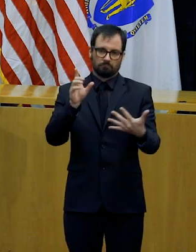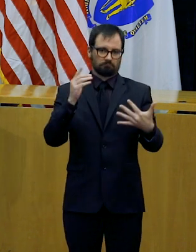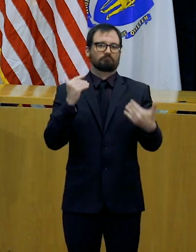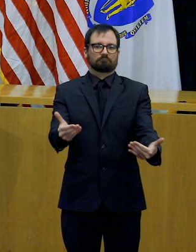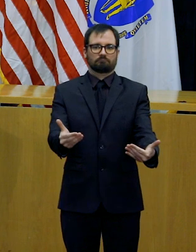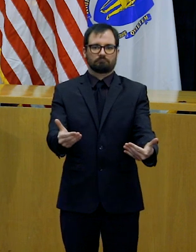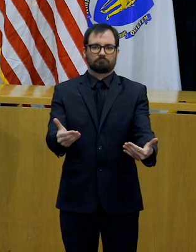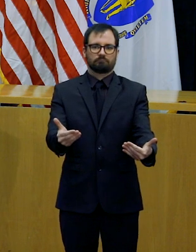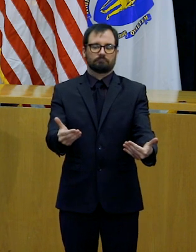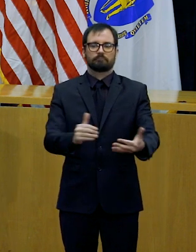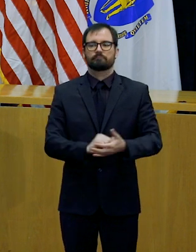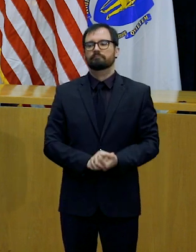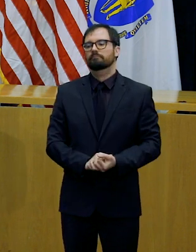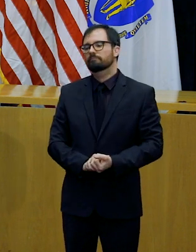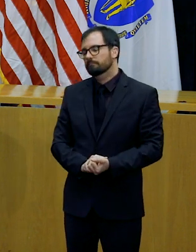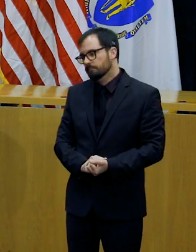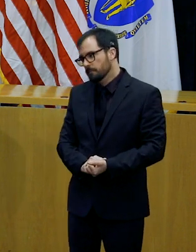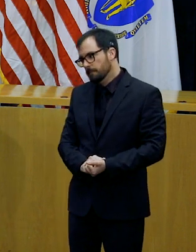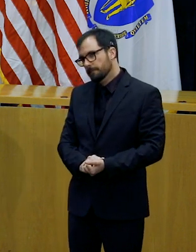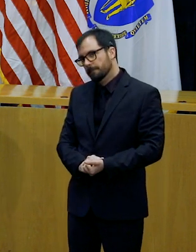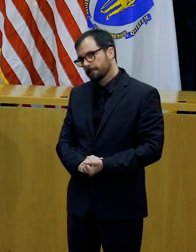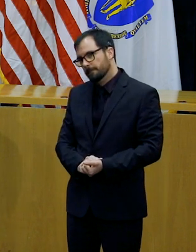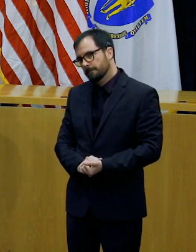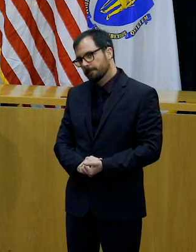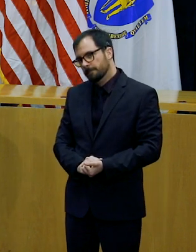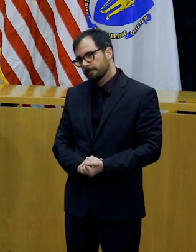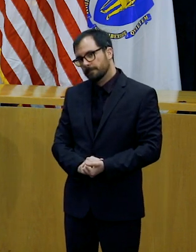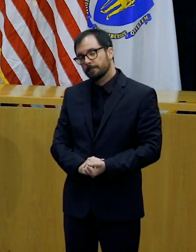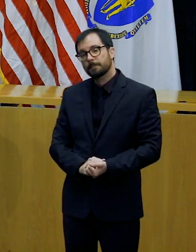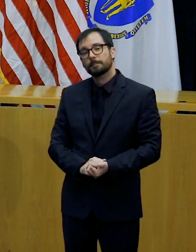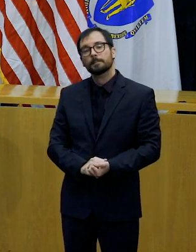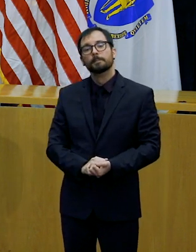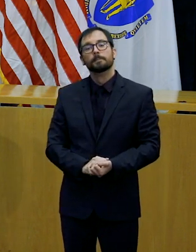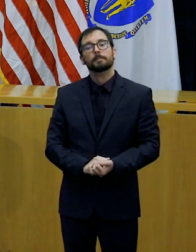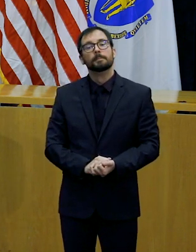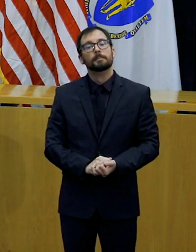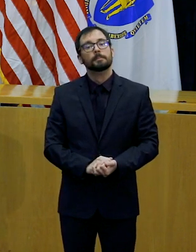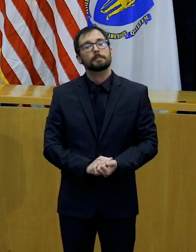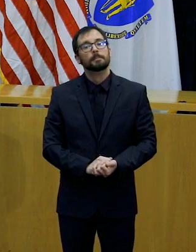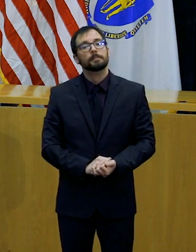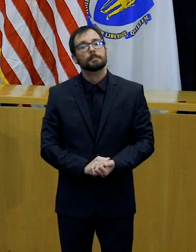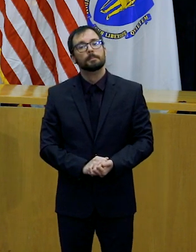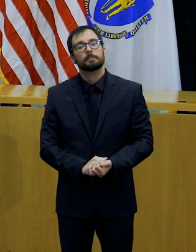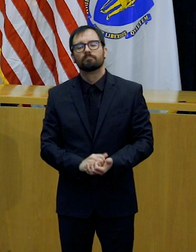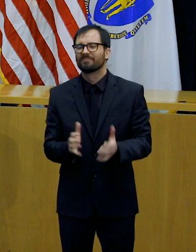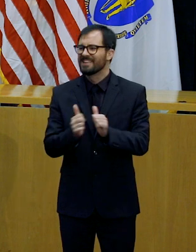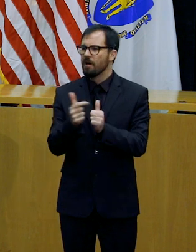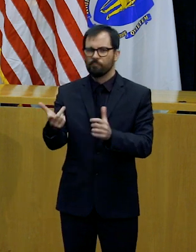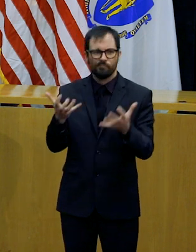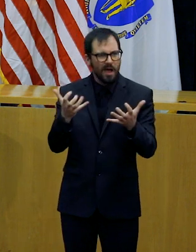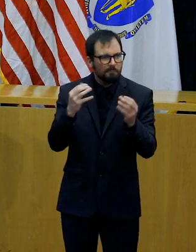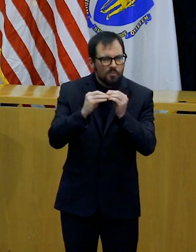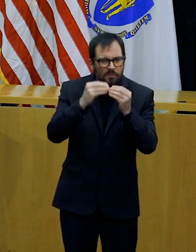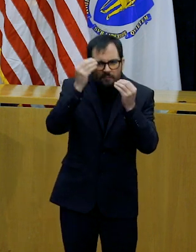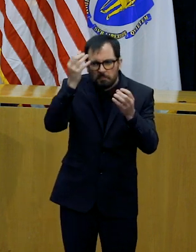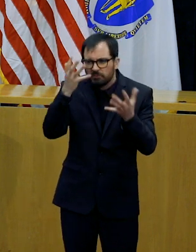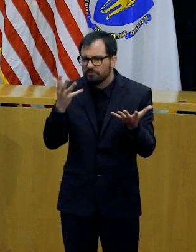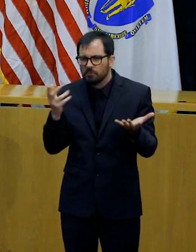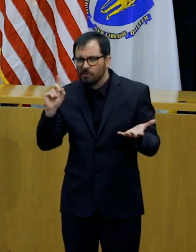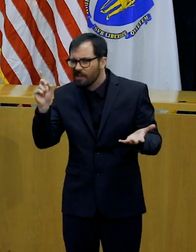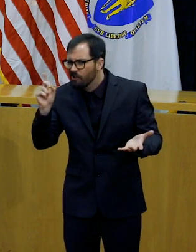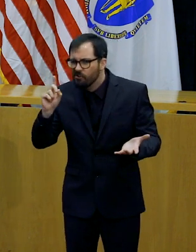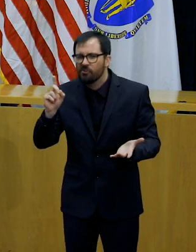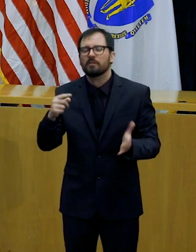Residents can stay up to date on the latest information from trusted sources by visiting mass.gov slash COVID-19, calling